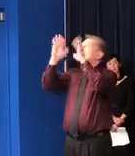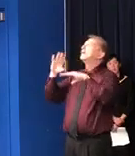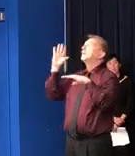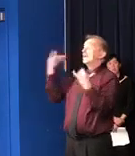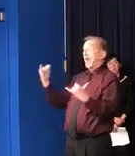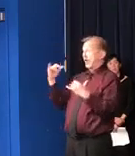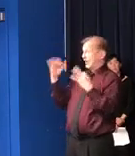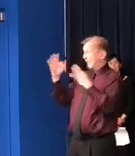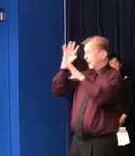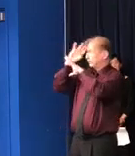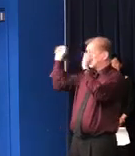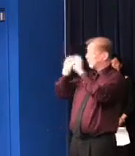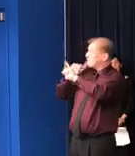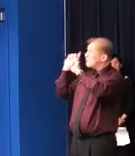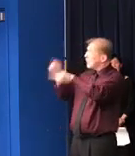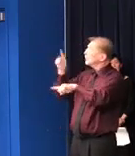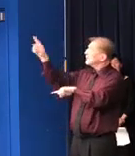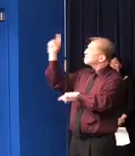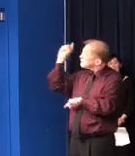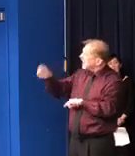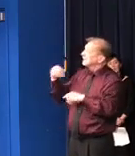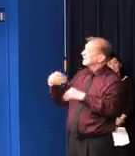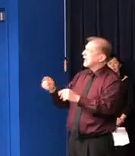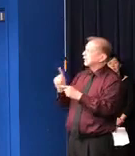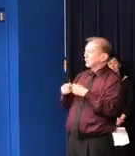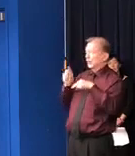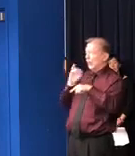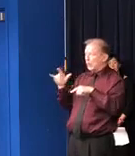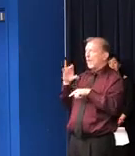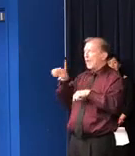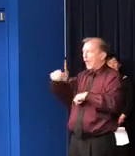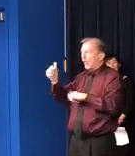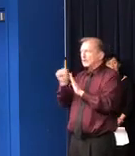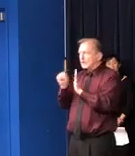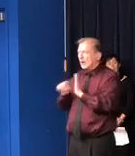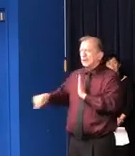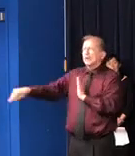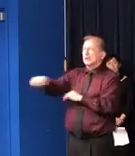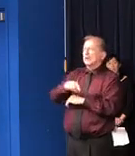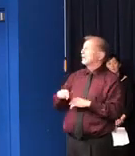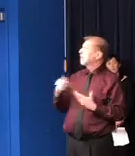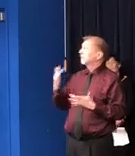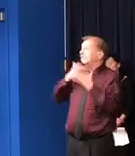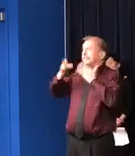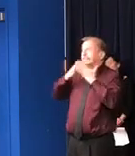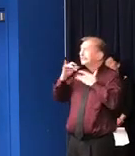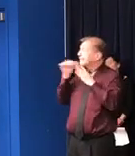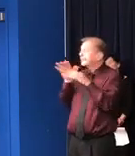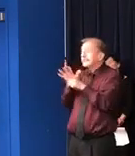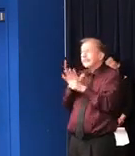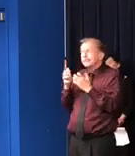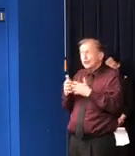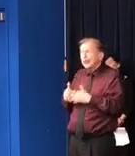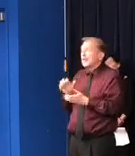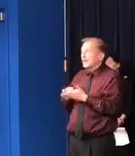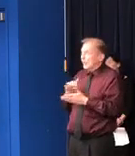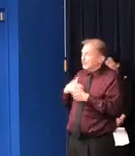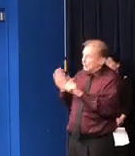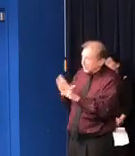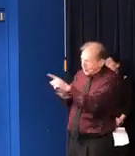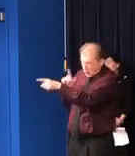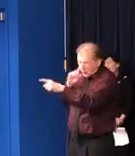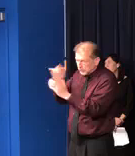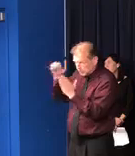not happening for everybody today. And there certainly aren't enough ventilators going around. It's why this is such an important development.